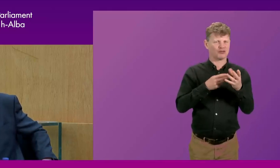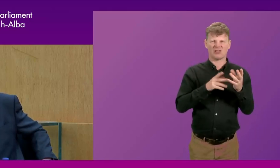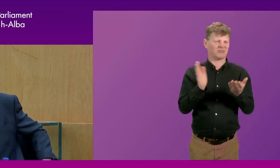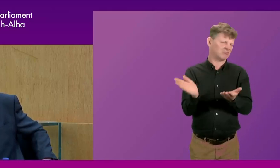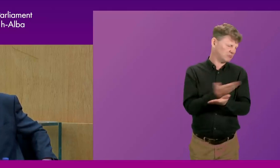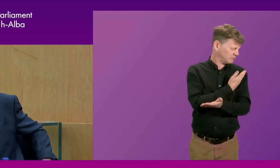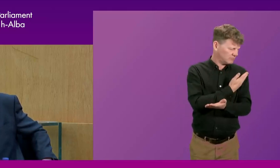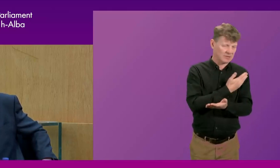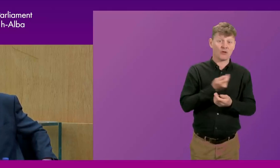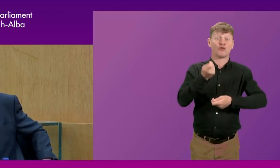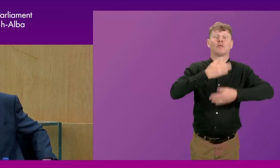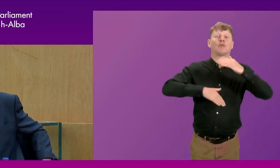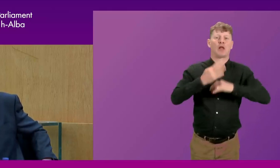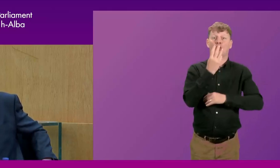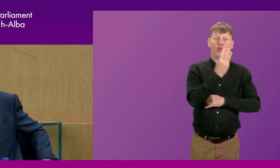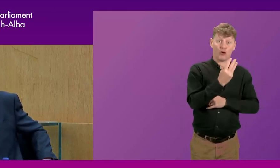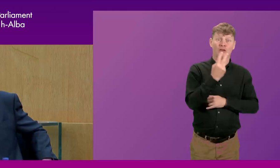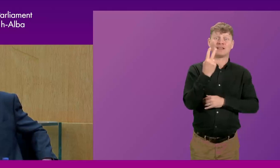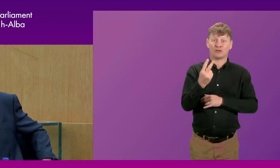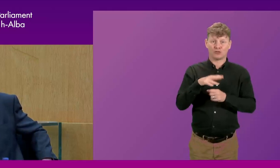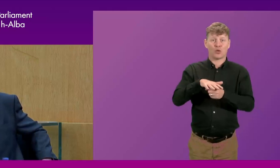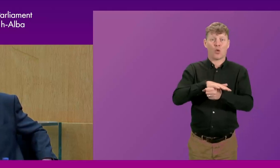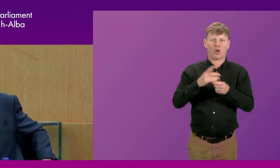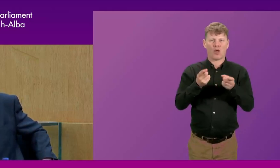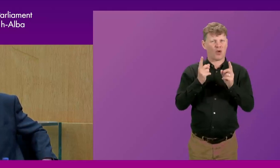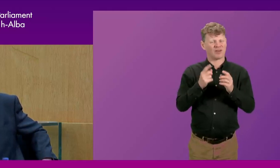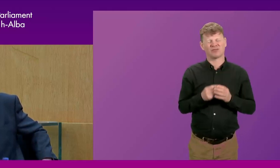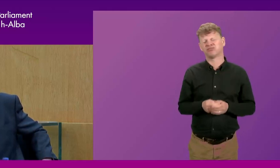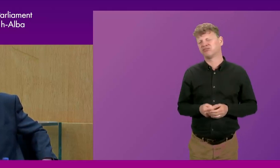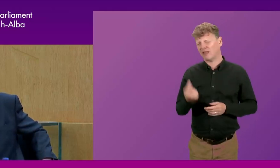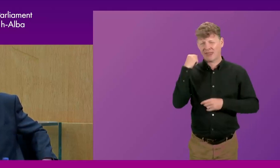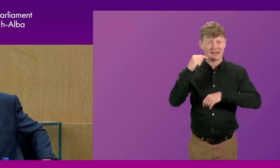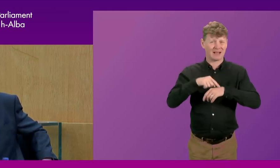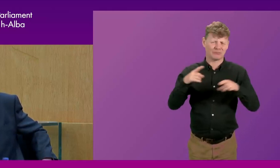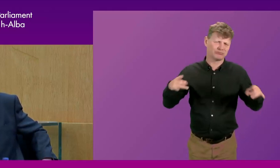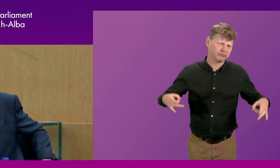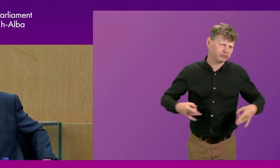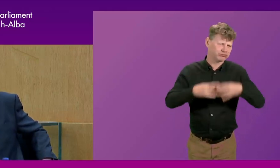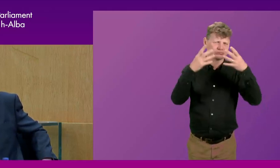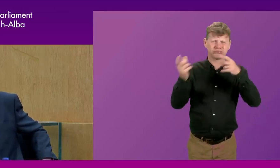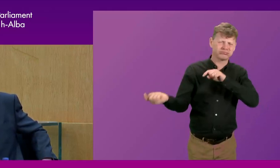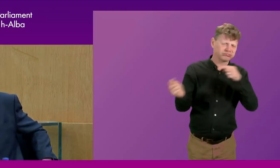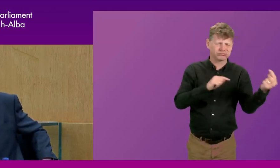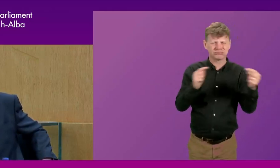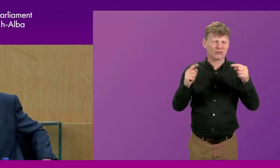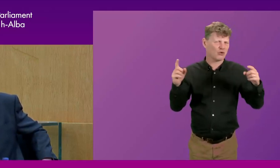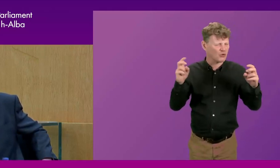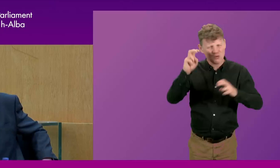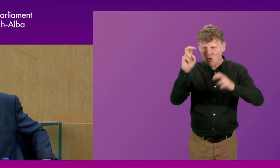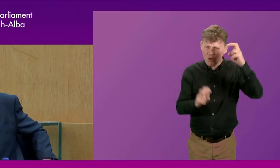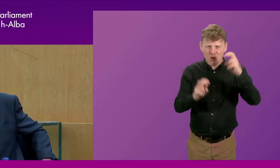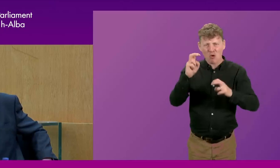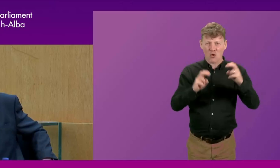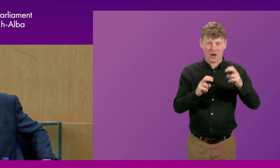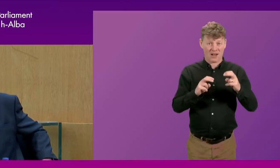local authorities. It was hugely controversial as a principle. It was even more controversial